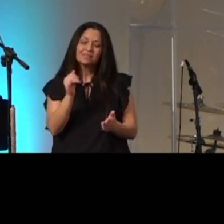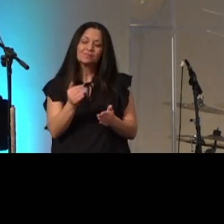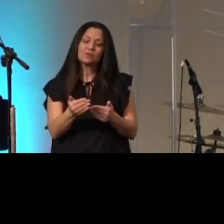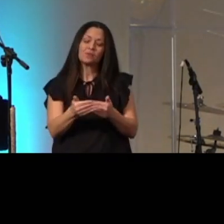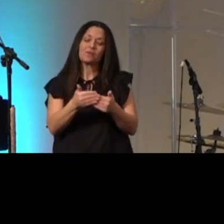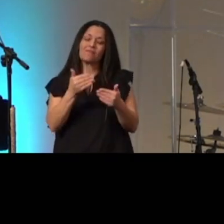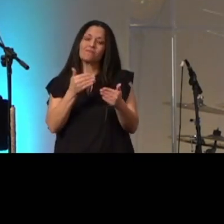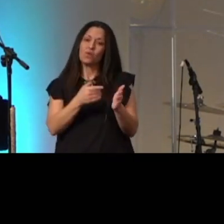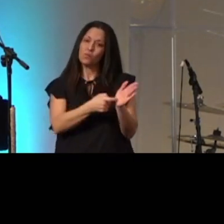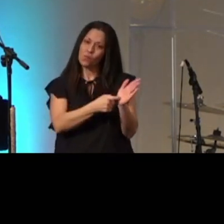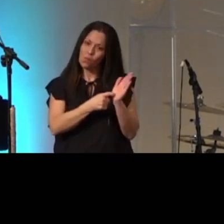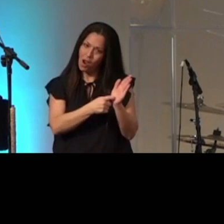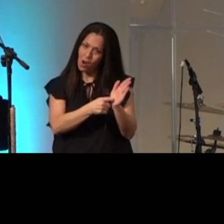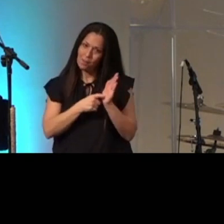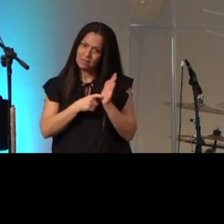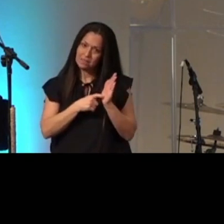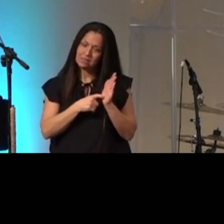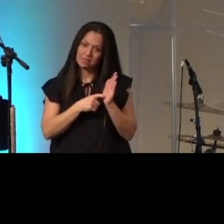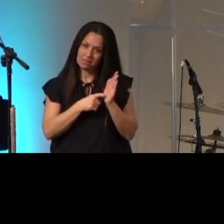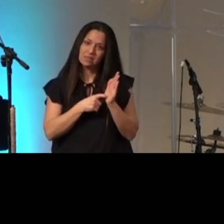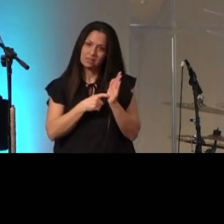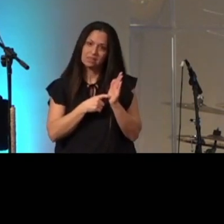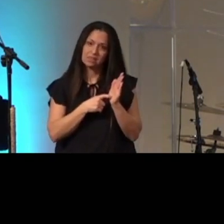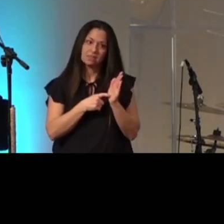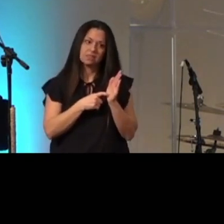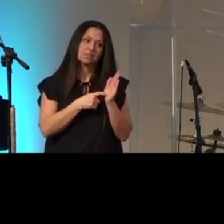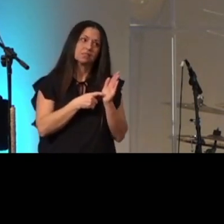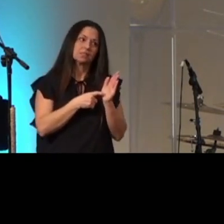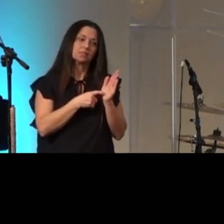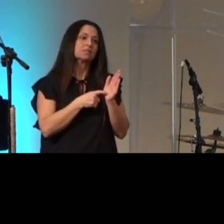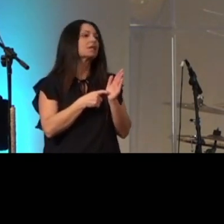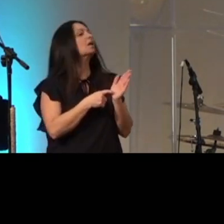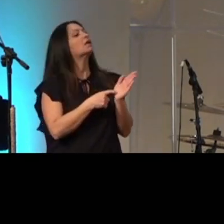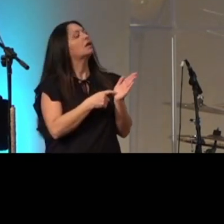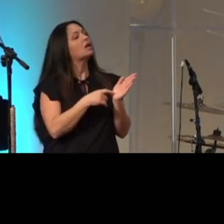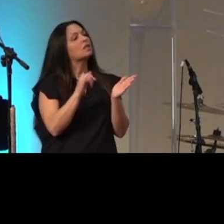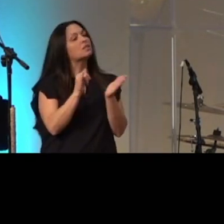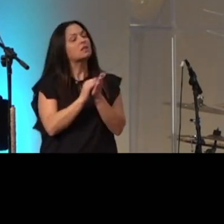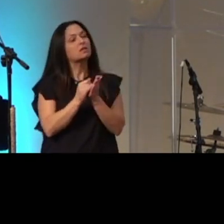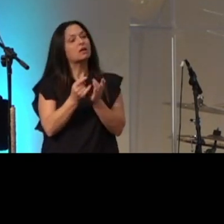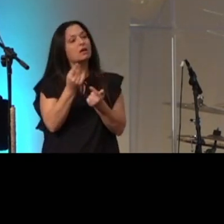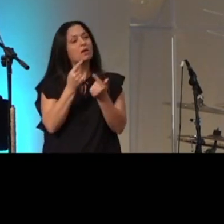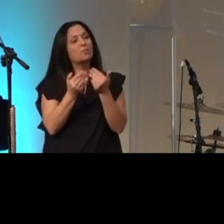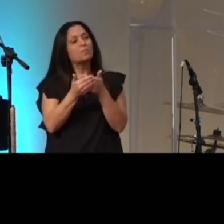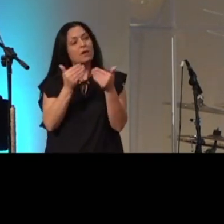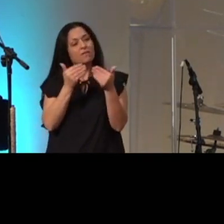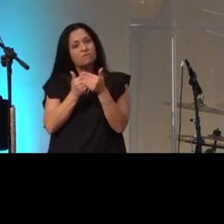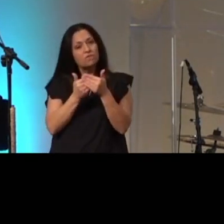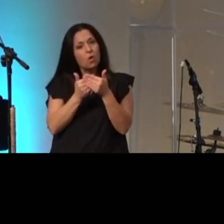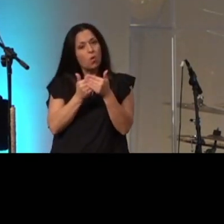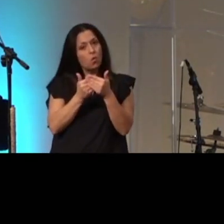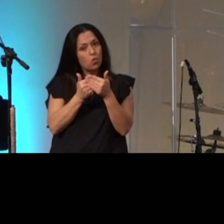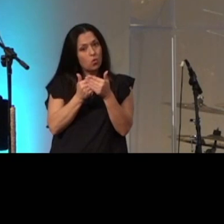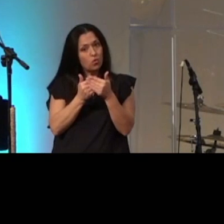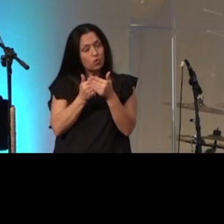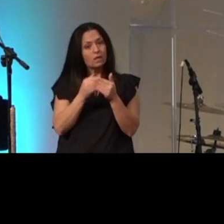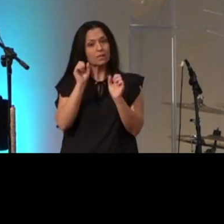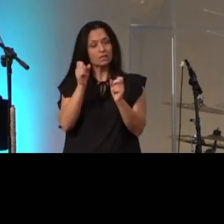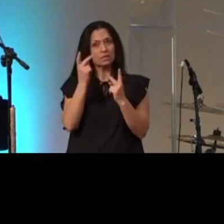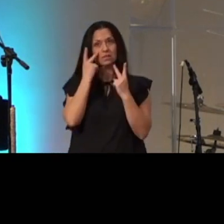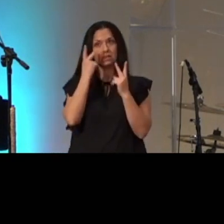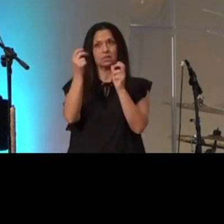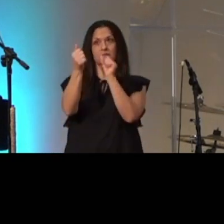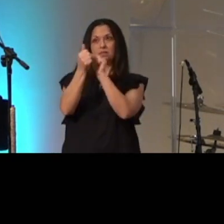there is a condition that is that comes before coming into the presence of the lord